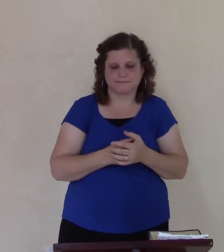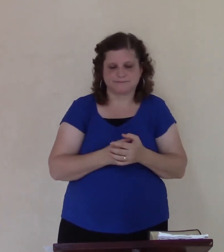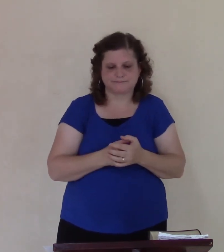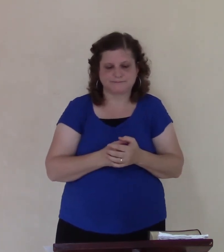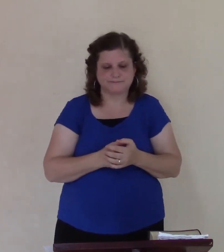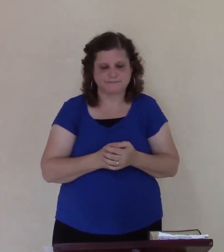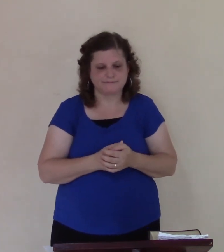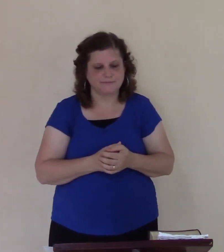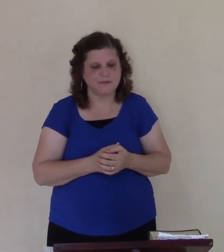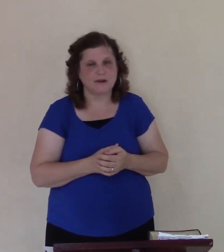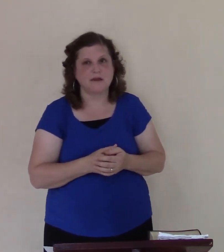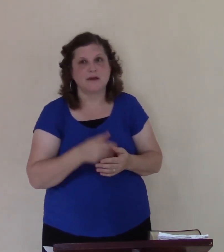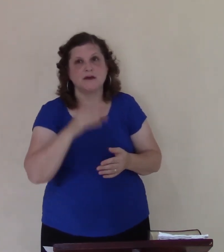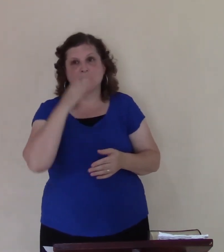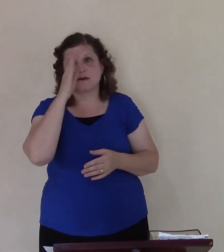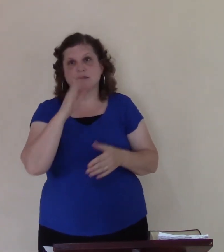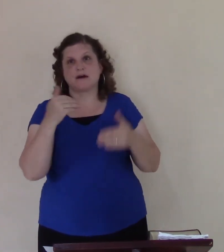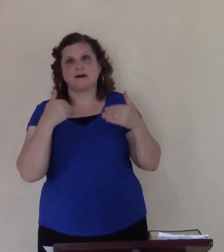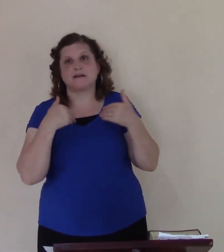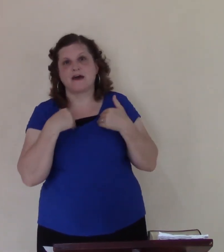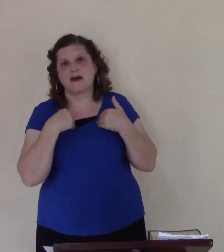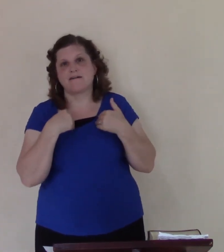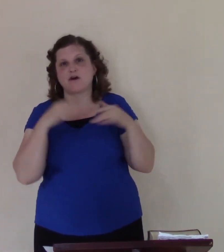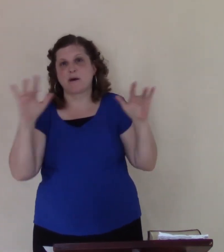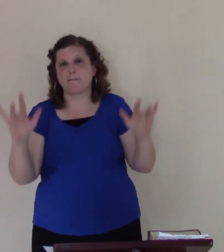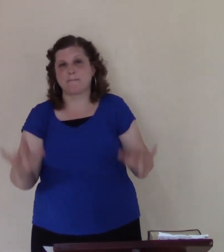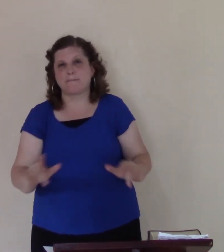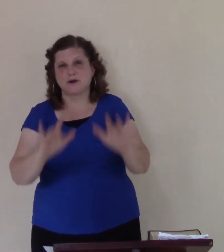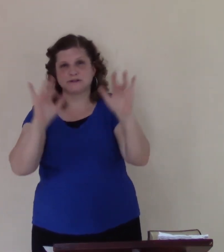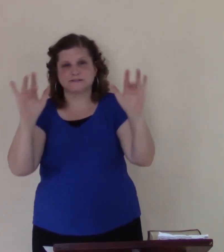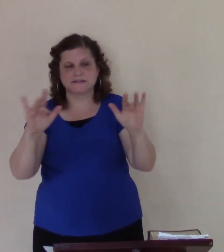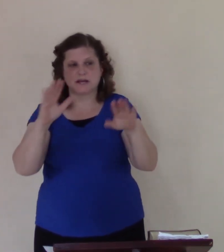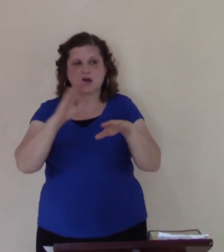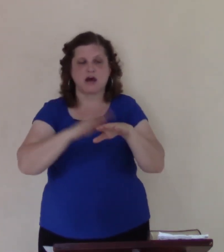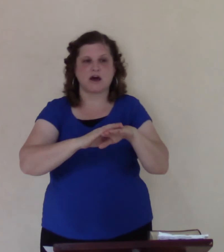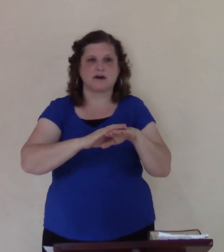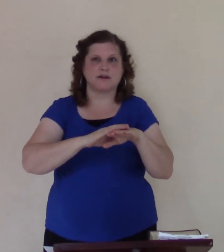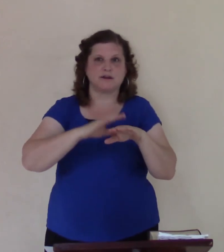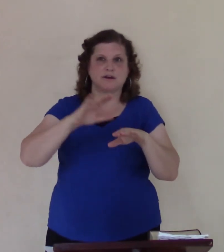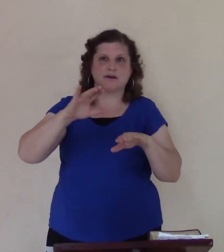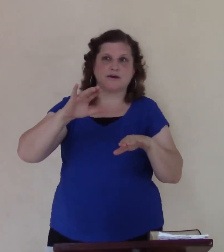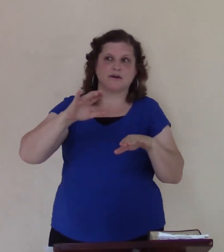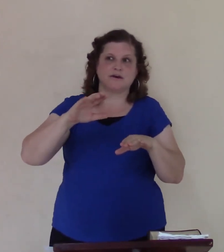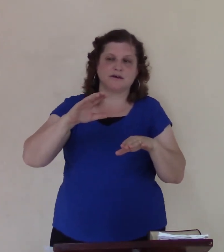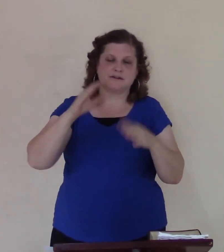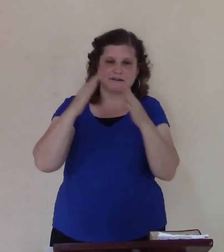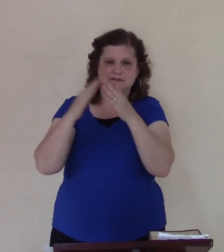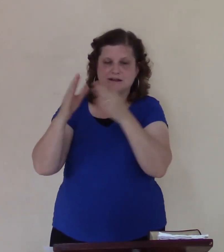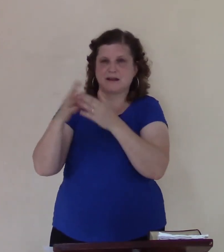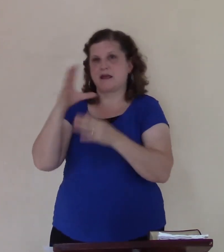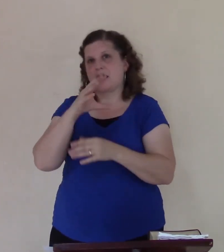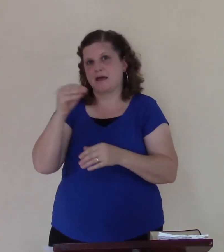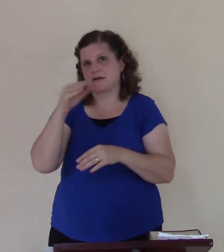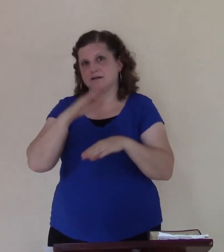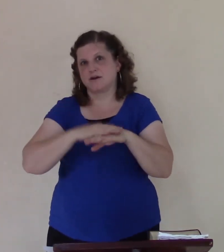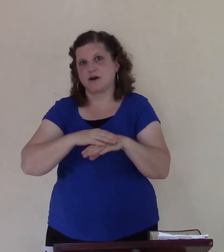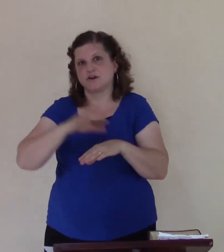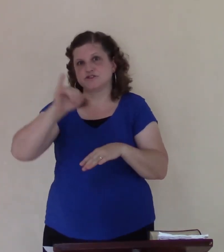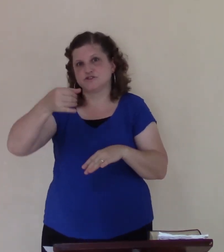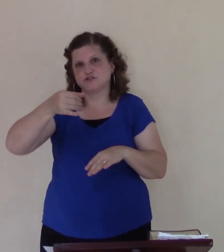on God on verse of now John he sucked down alone he sucked another in the deep and God brought the world and it says that